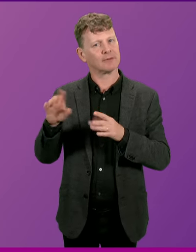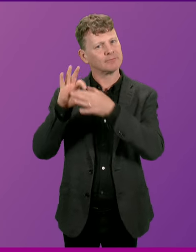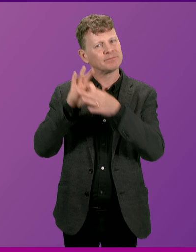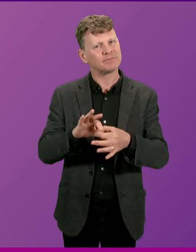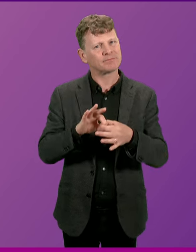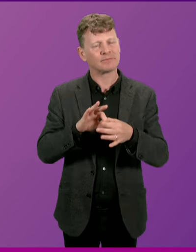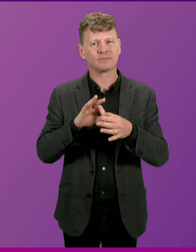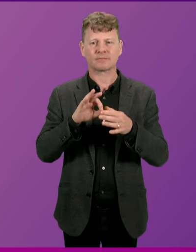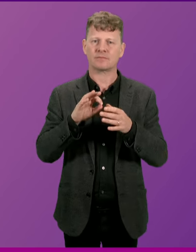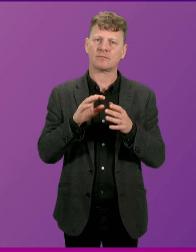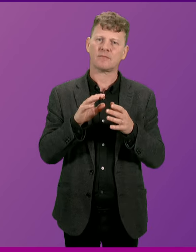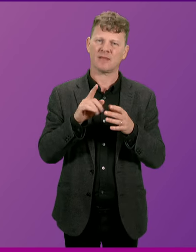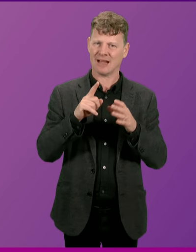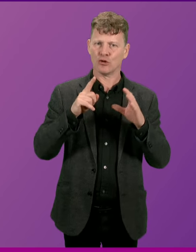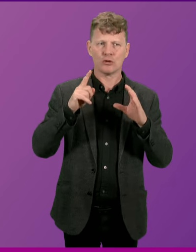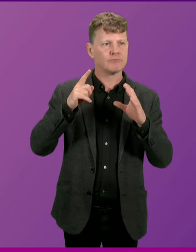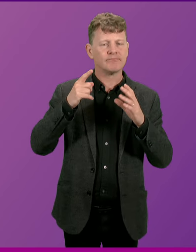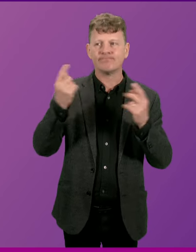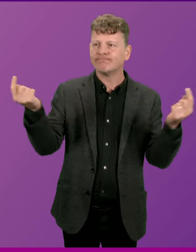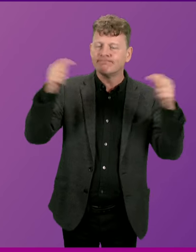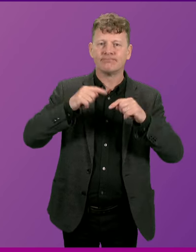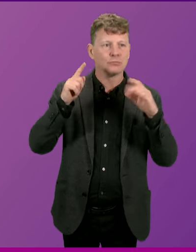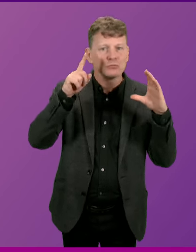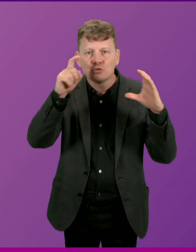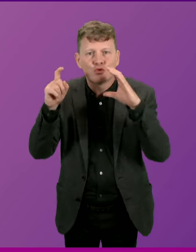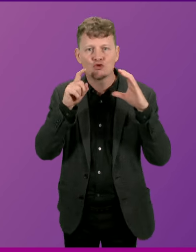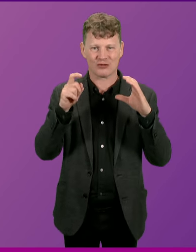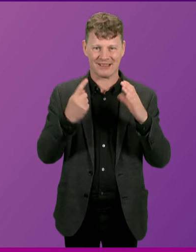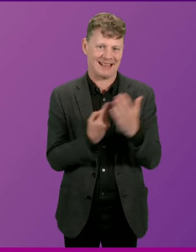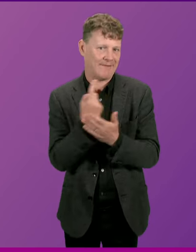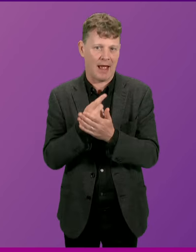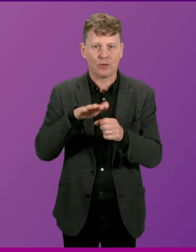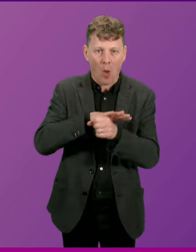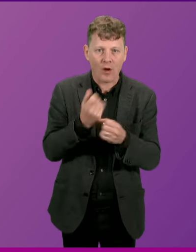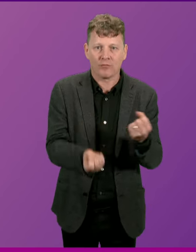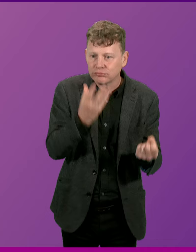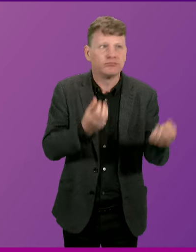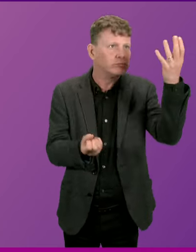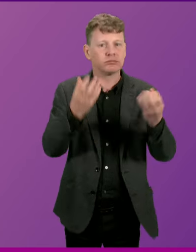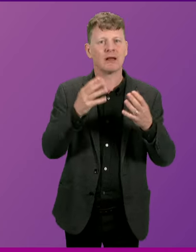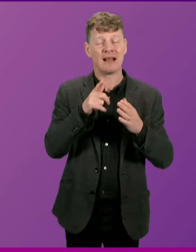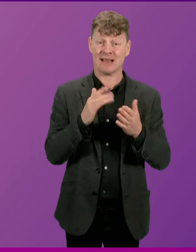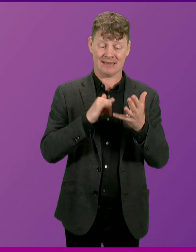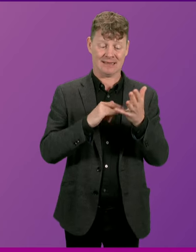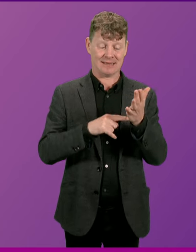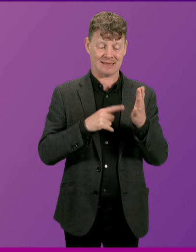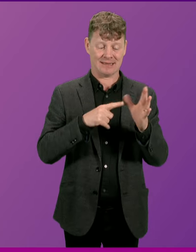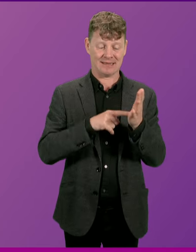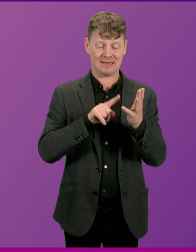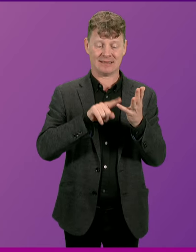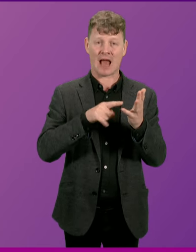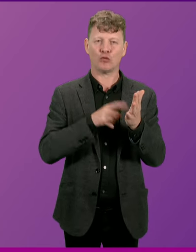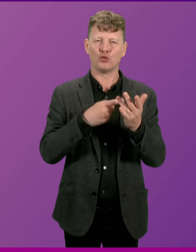these very important tourist events locally. And I can confirm that the latest statutory amendment, if approved,